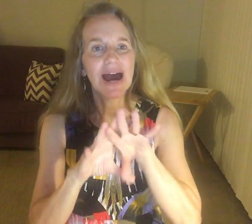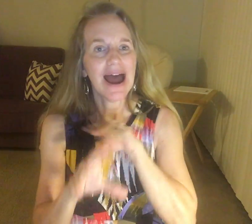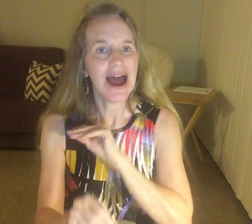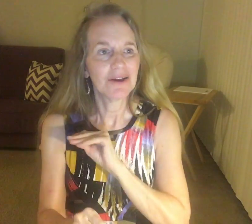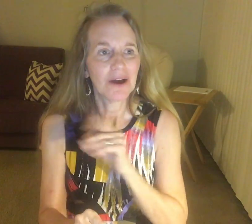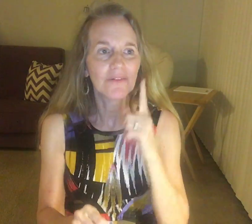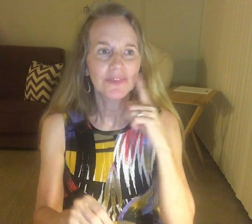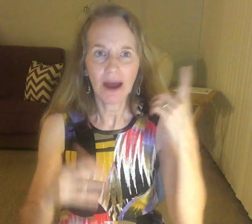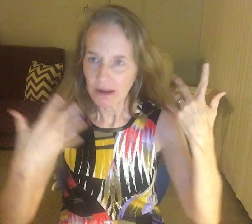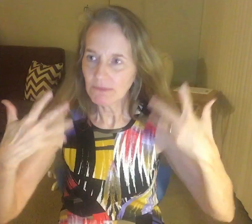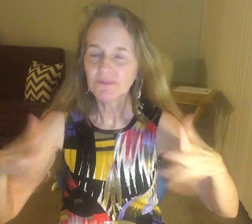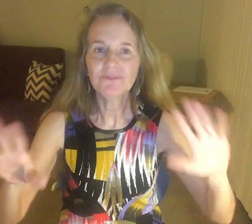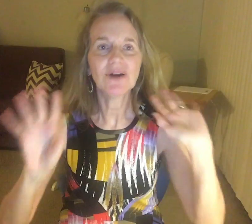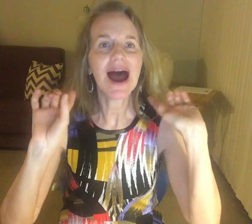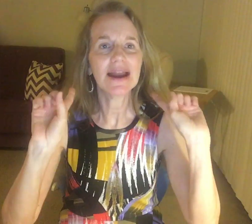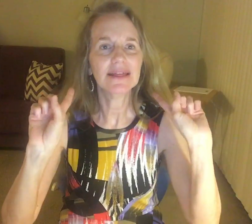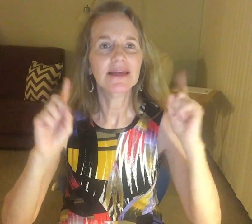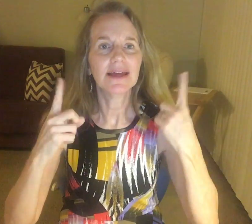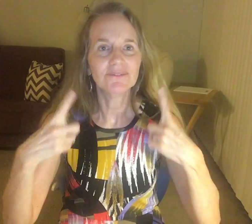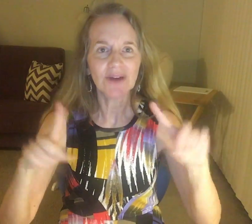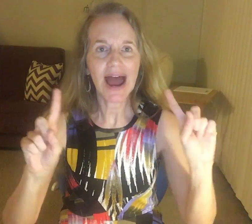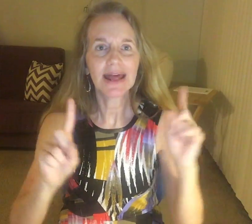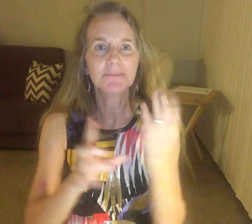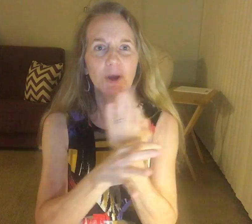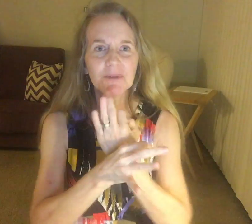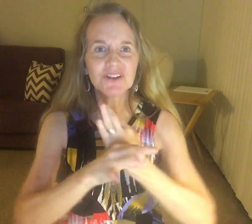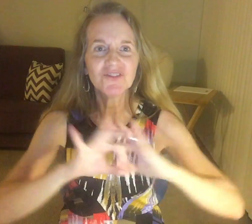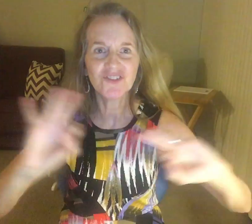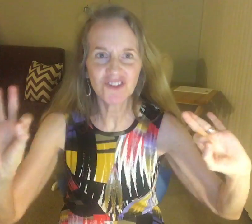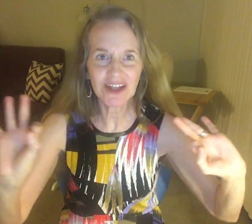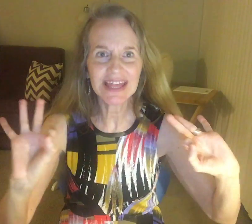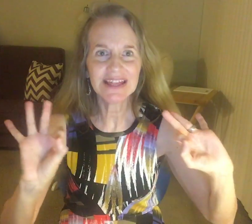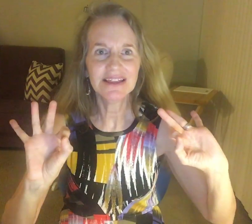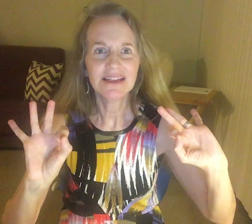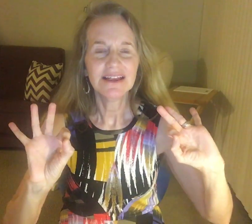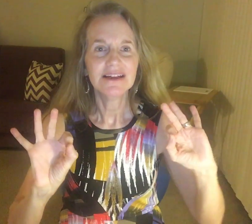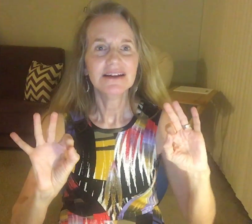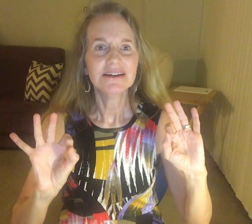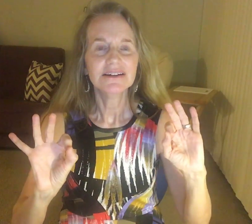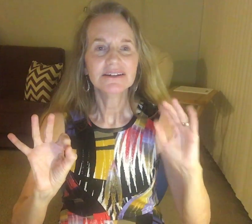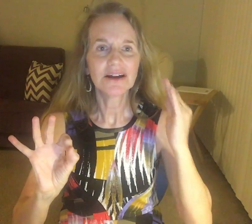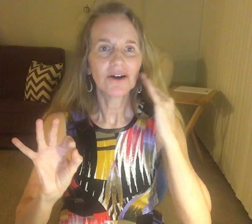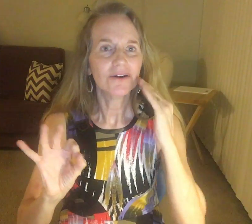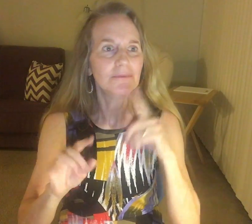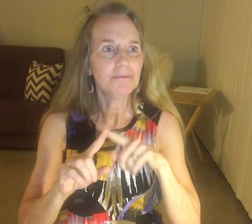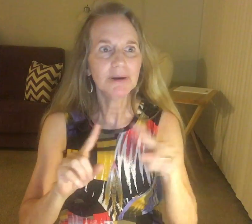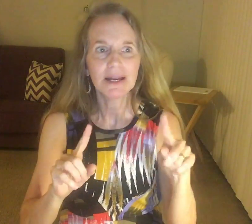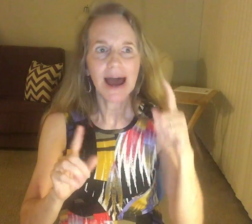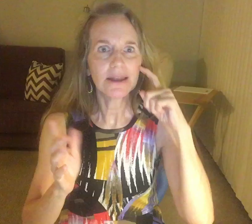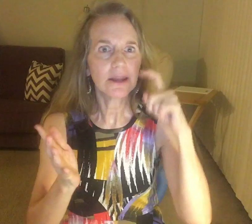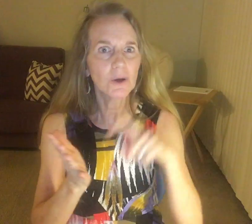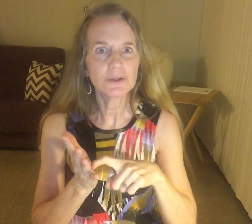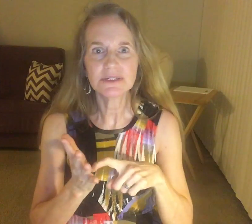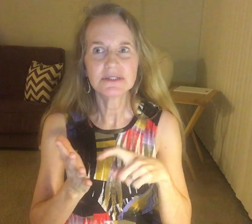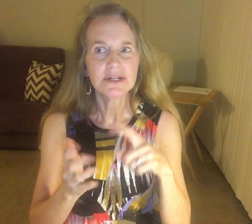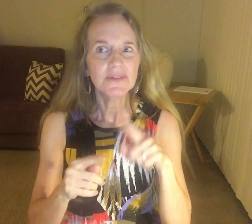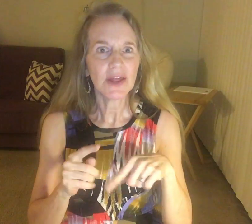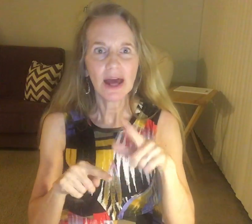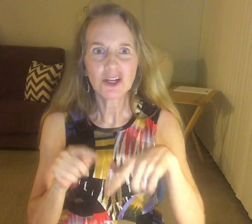back, thought five, five could be free. You know. But I noticed that I